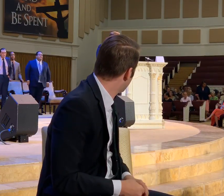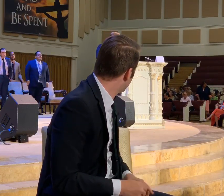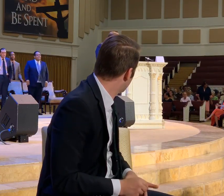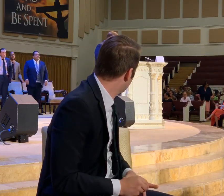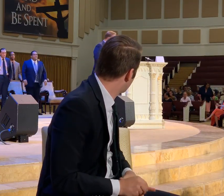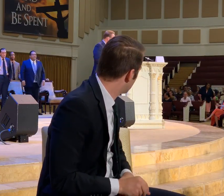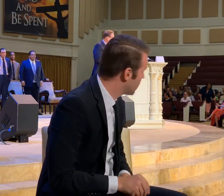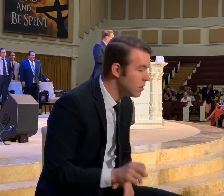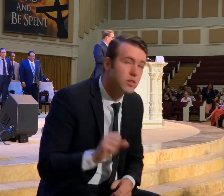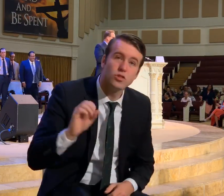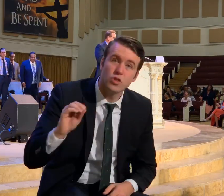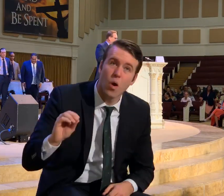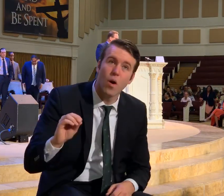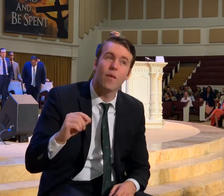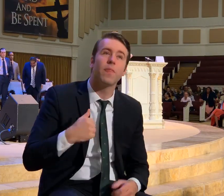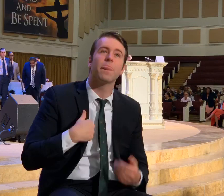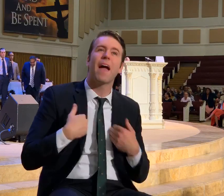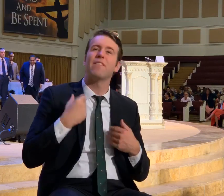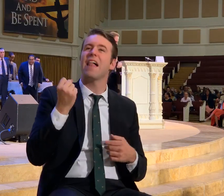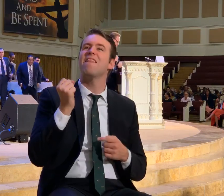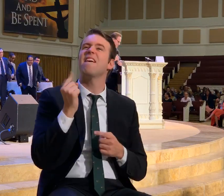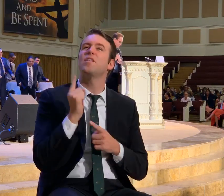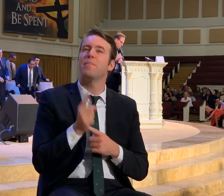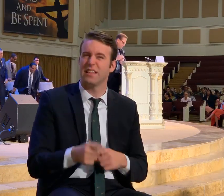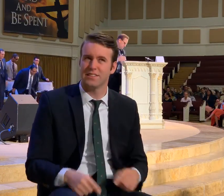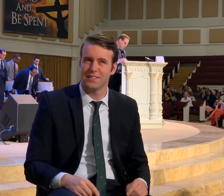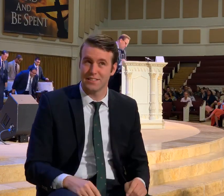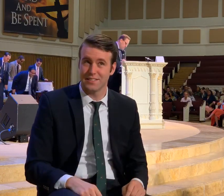So. I've got 11 minutes.